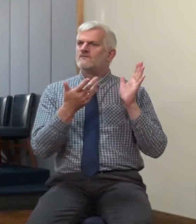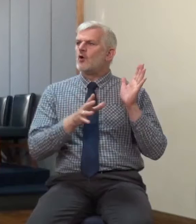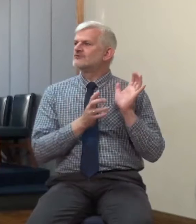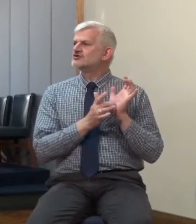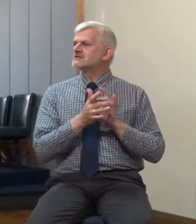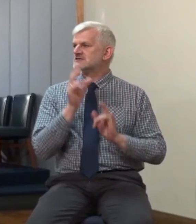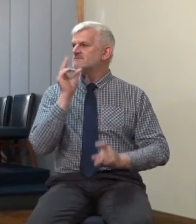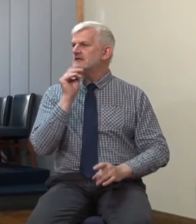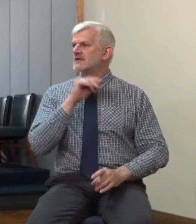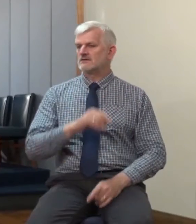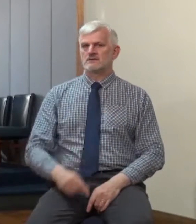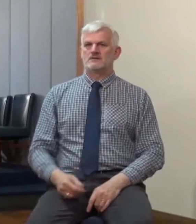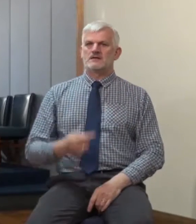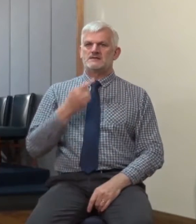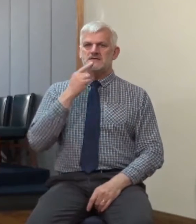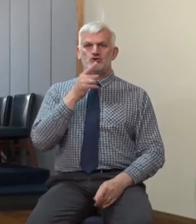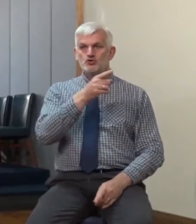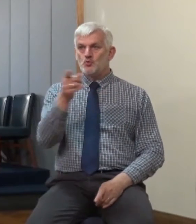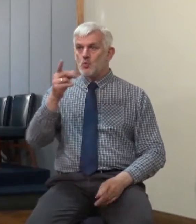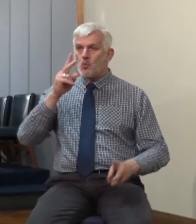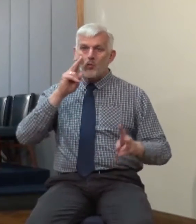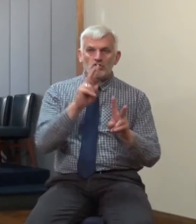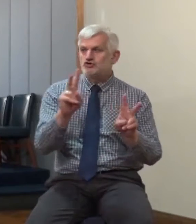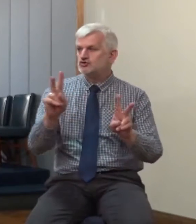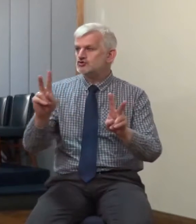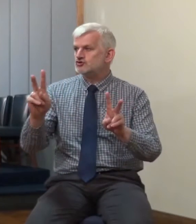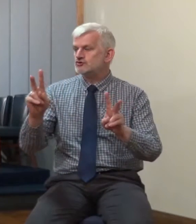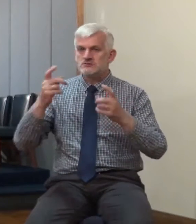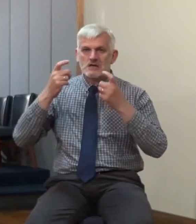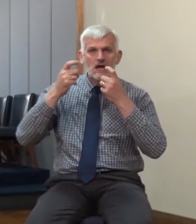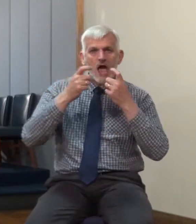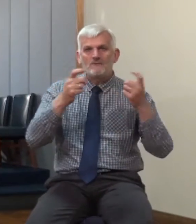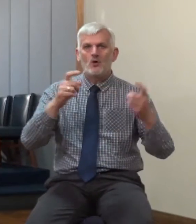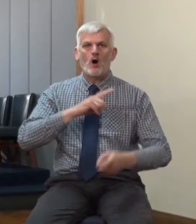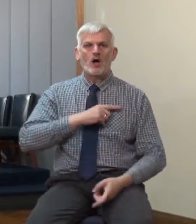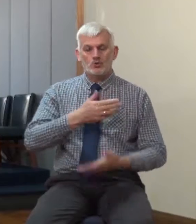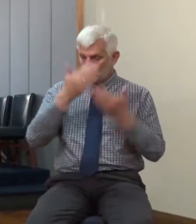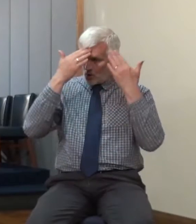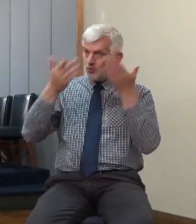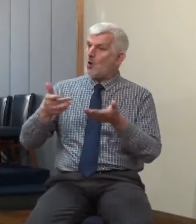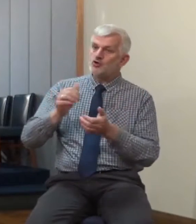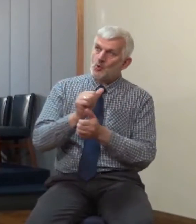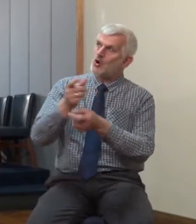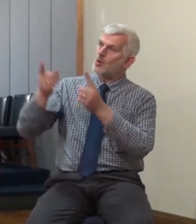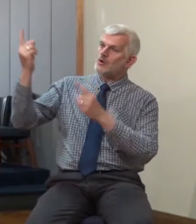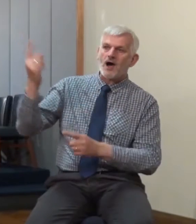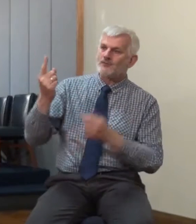therefore, for ye know not what hour your Lord hath come. Our subject this